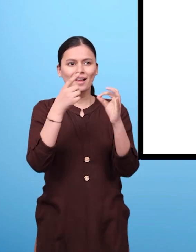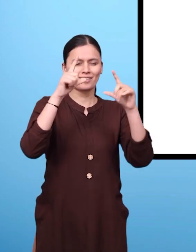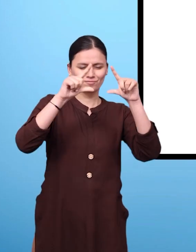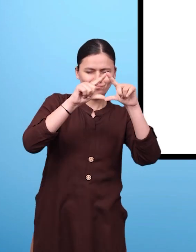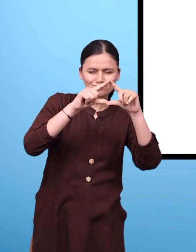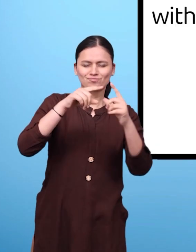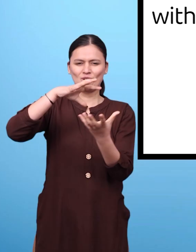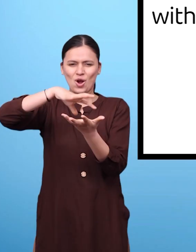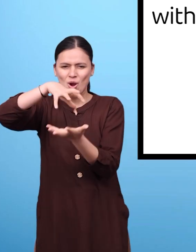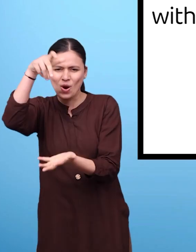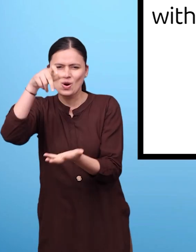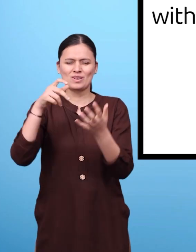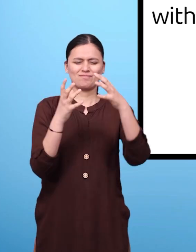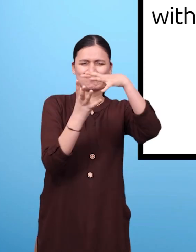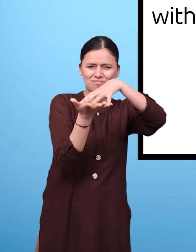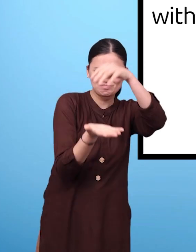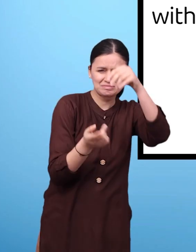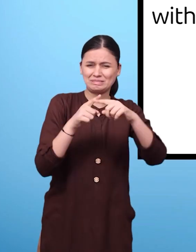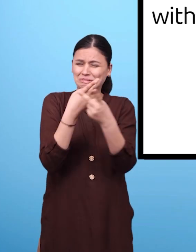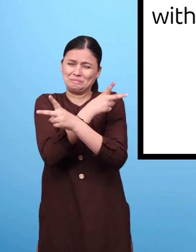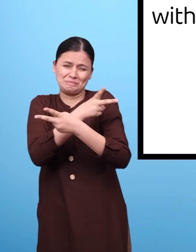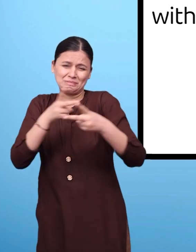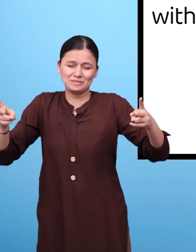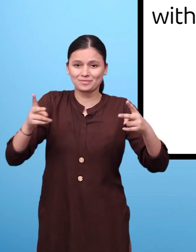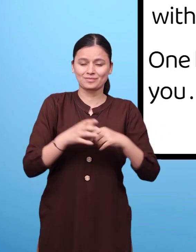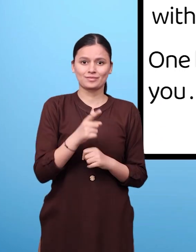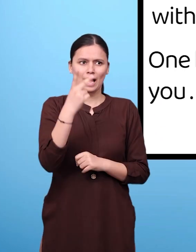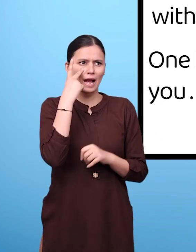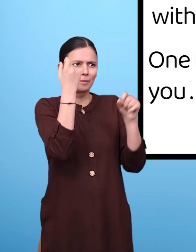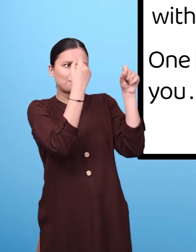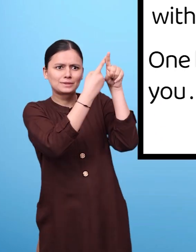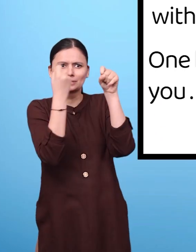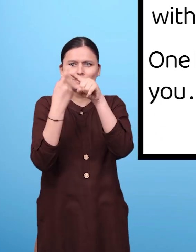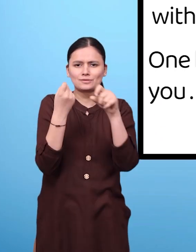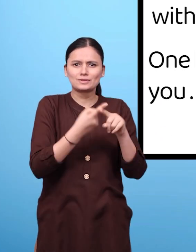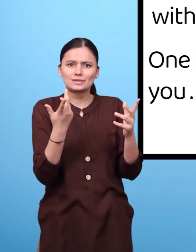with their solid shapes. One has been done for you.